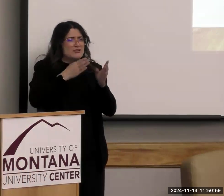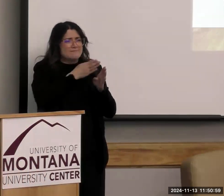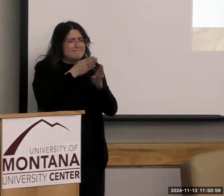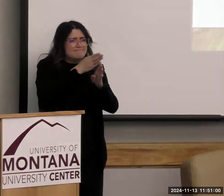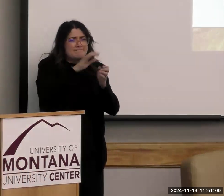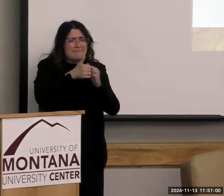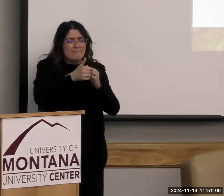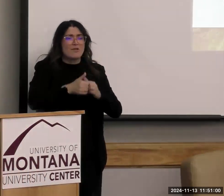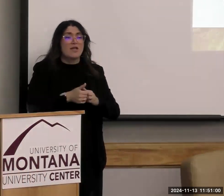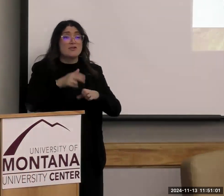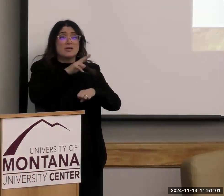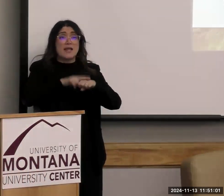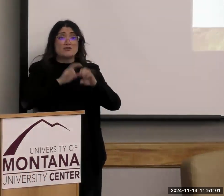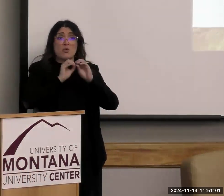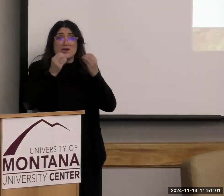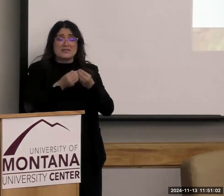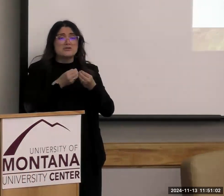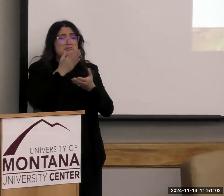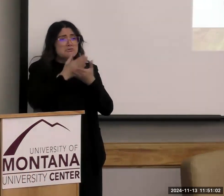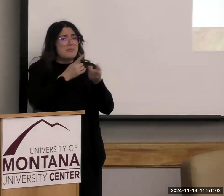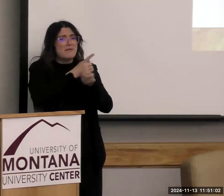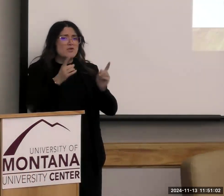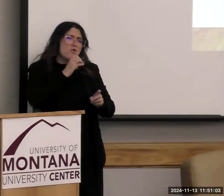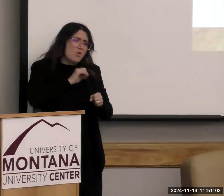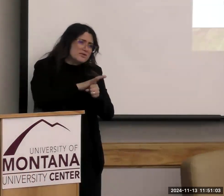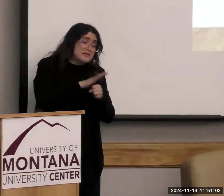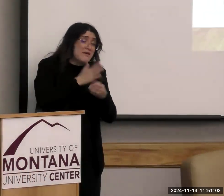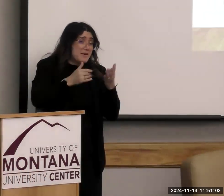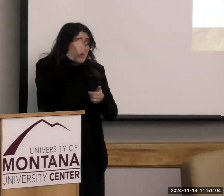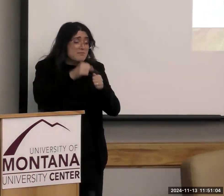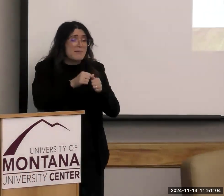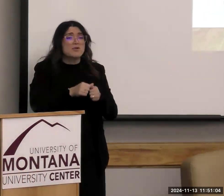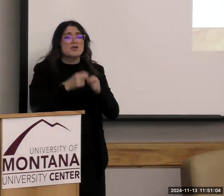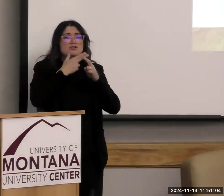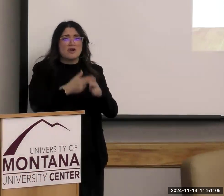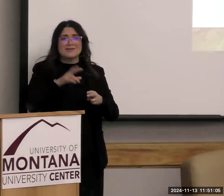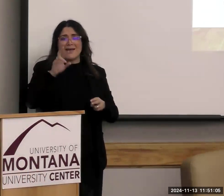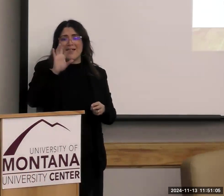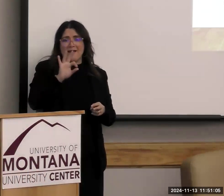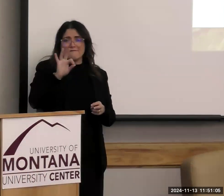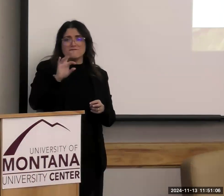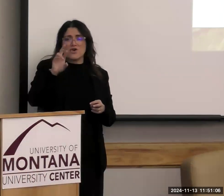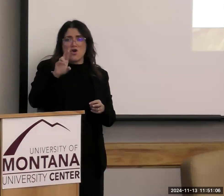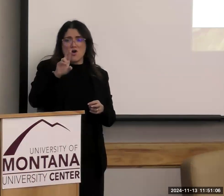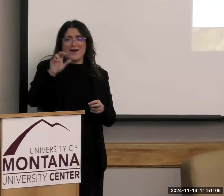a national organization. Some of you, if you're old enough, you'll remember. It's called FRAC. It's Food